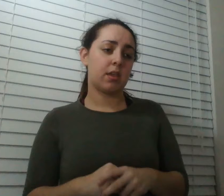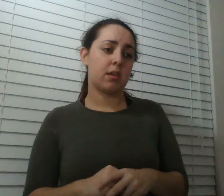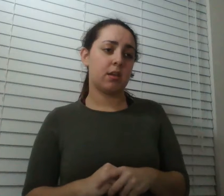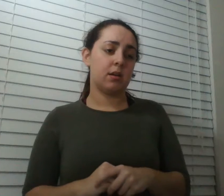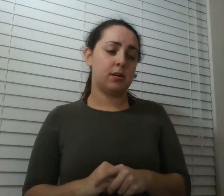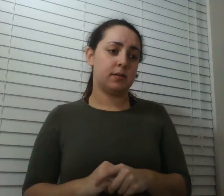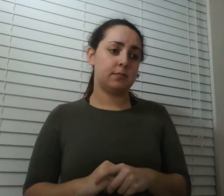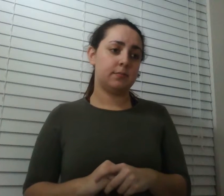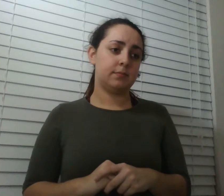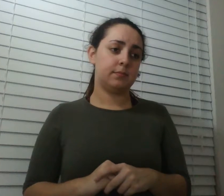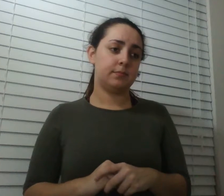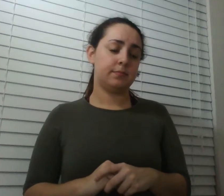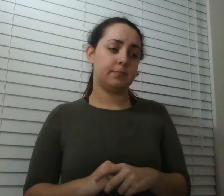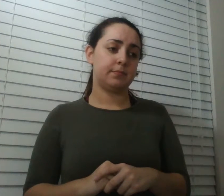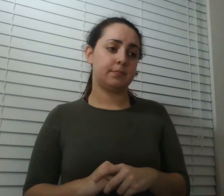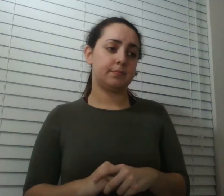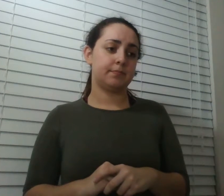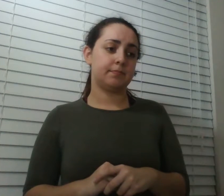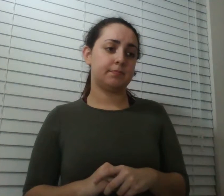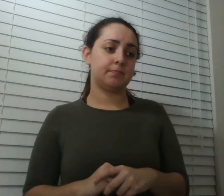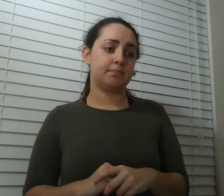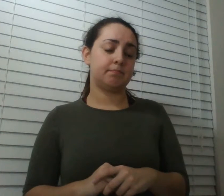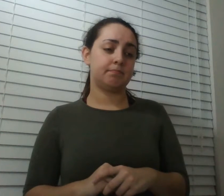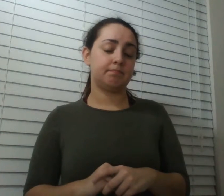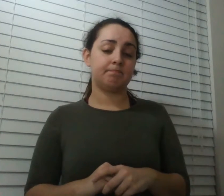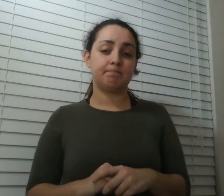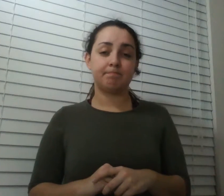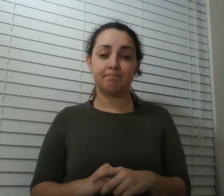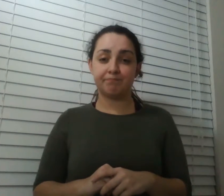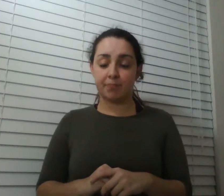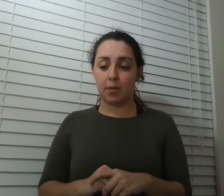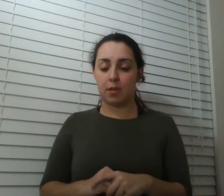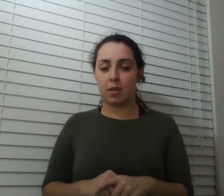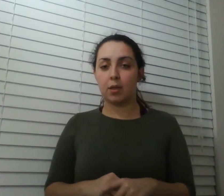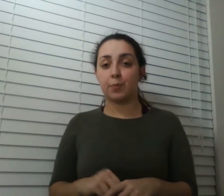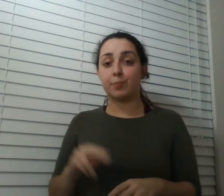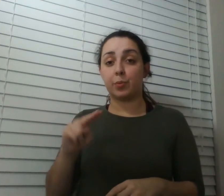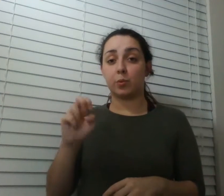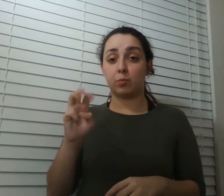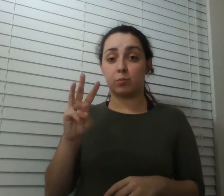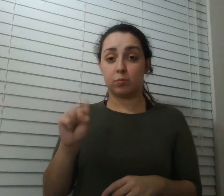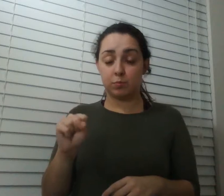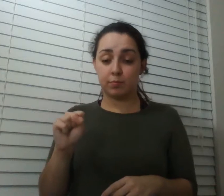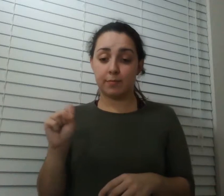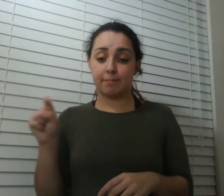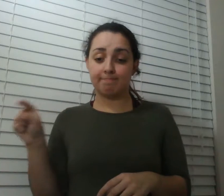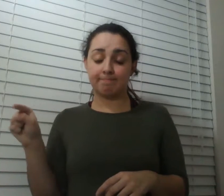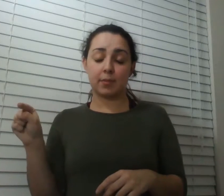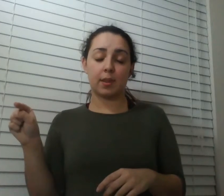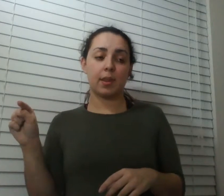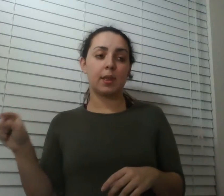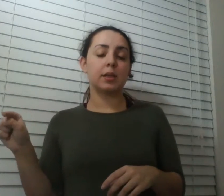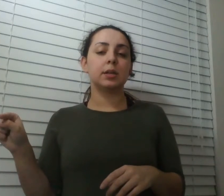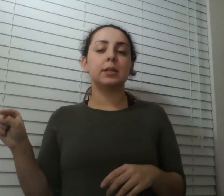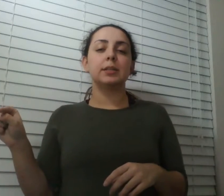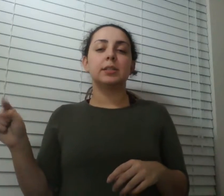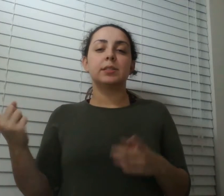the news came by a phone call and it just seemed you know it was you know one of those classic unreal